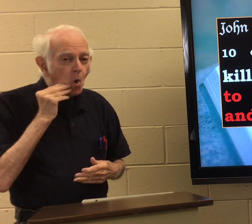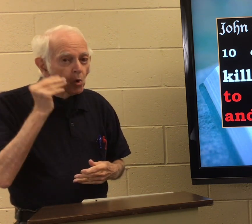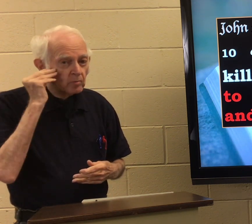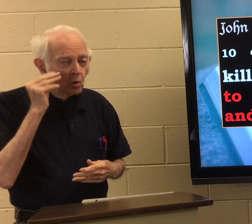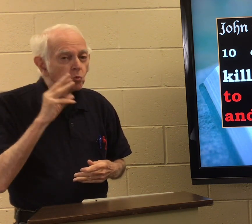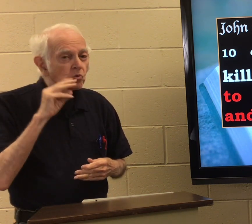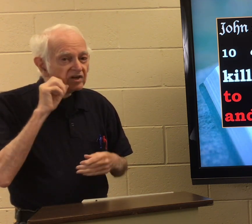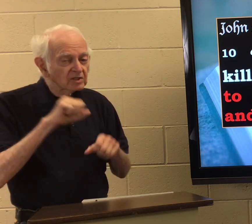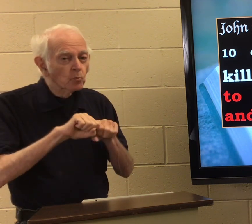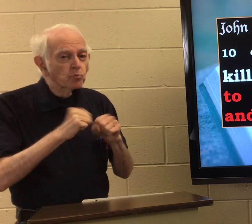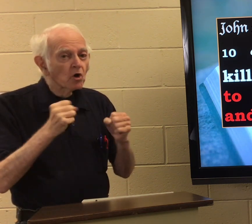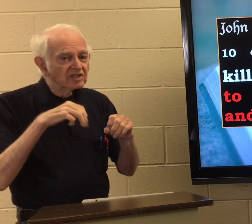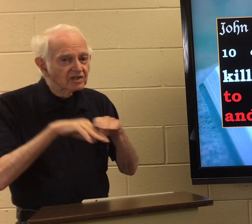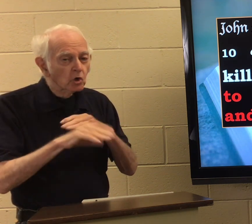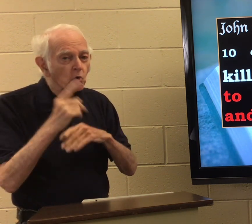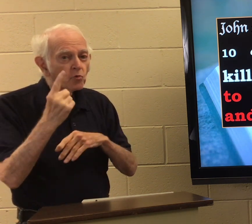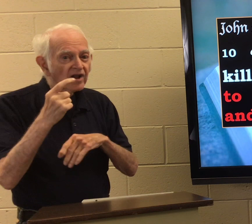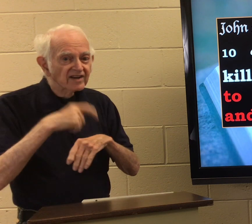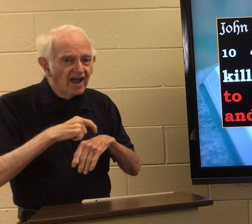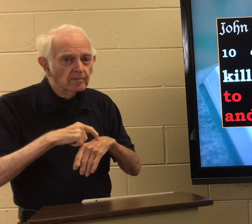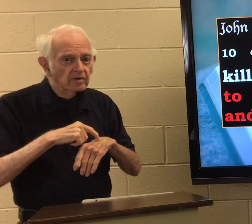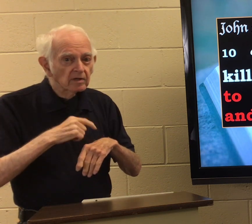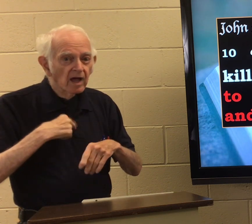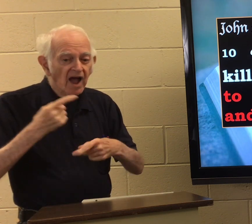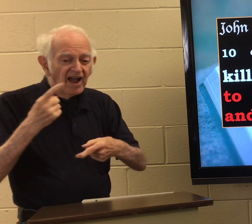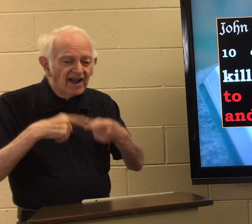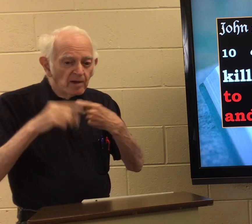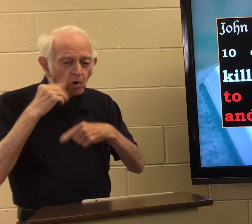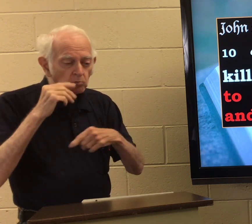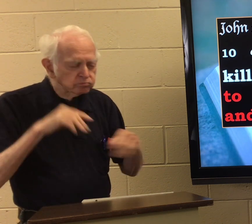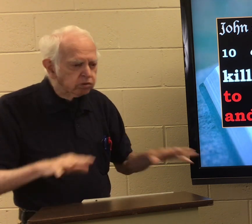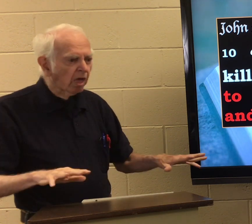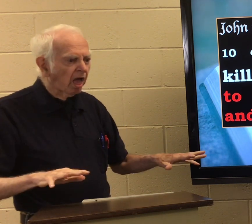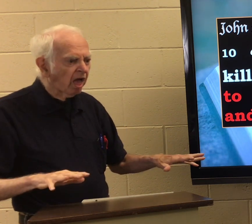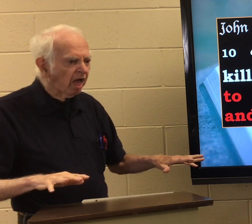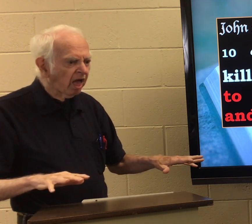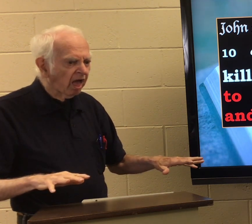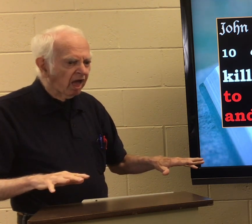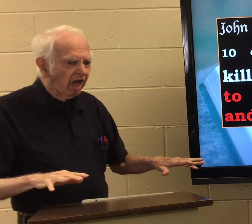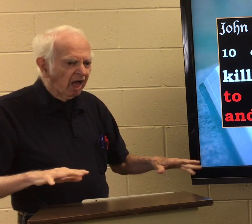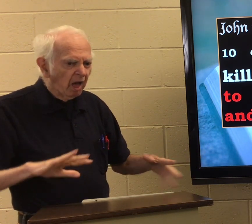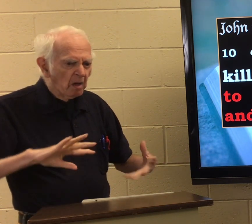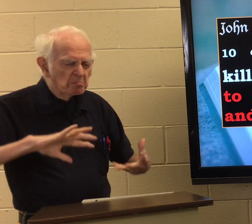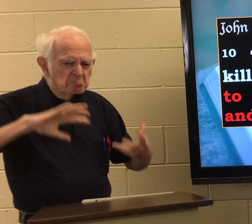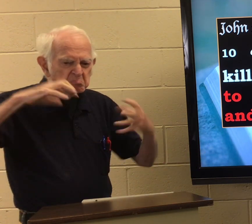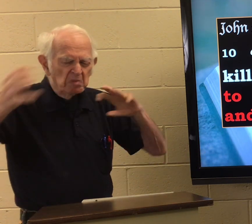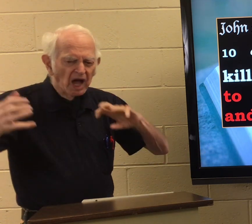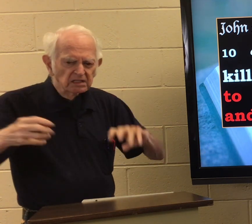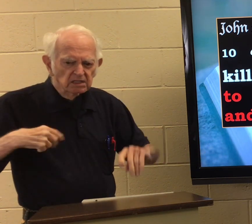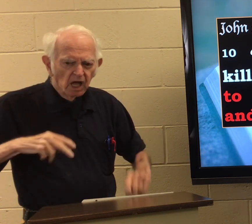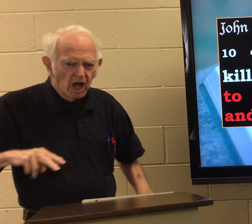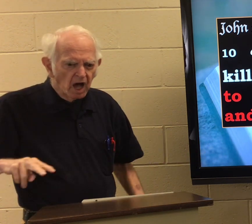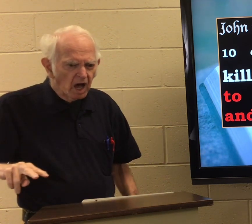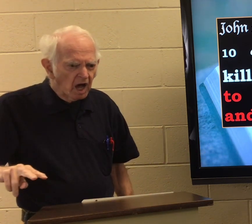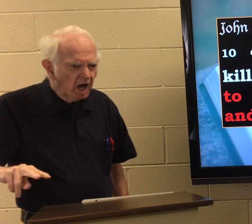My home was broken into one time. I came home and I was shocked. It was a mess.